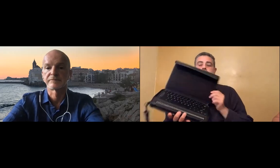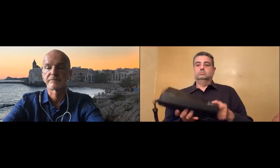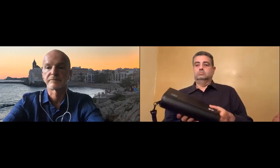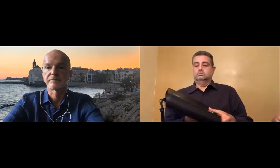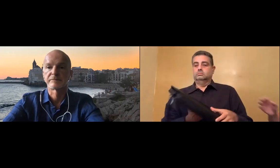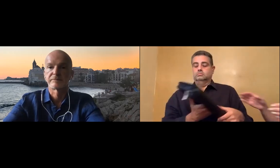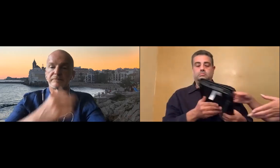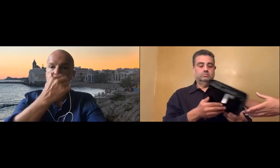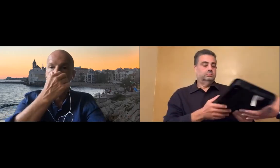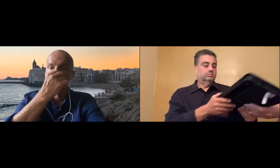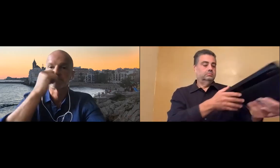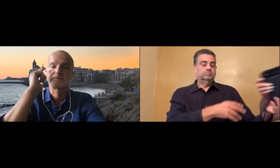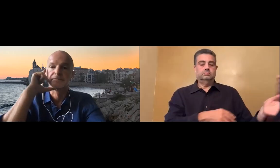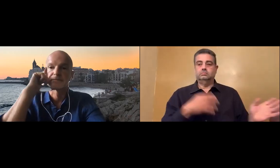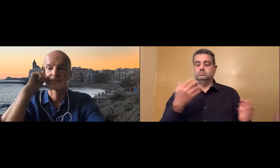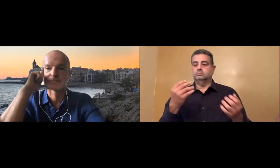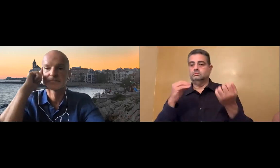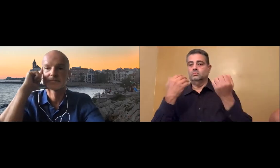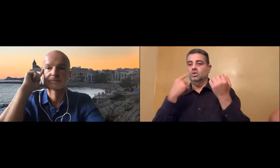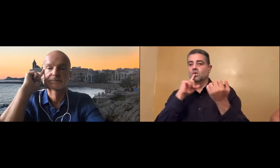Here's another one attached to a keyboard.